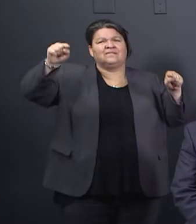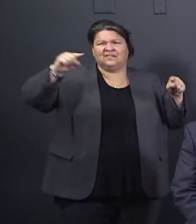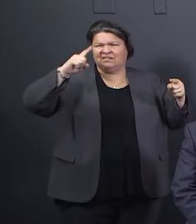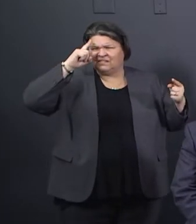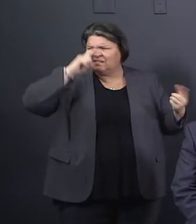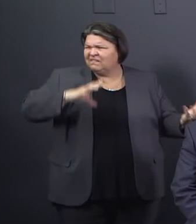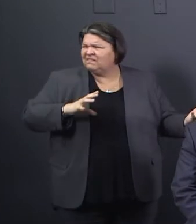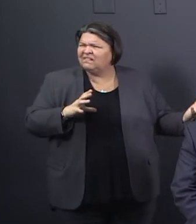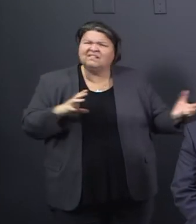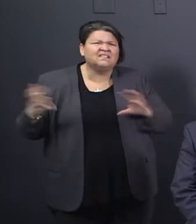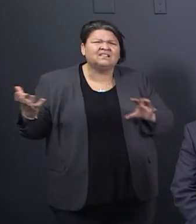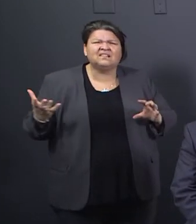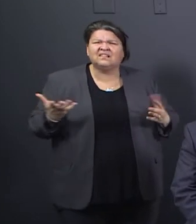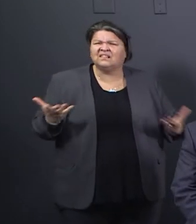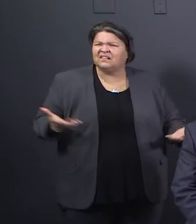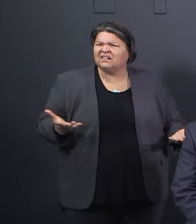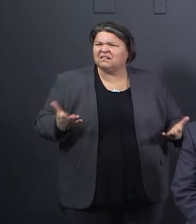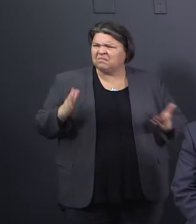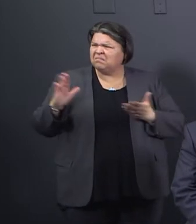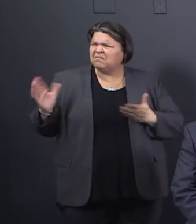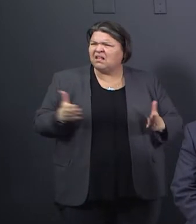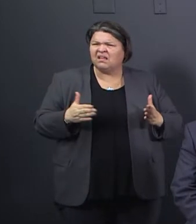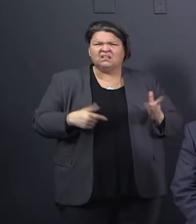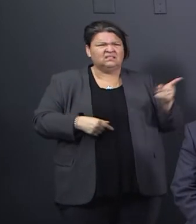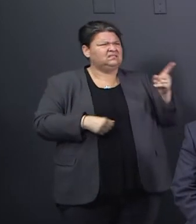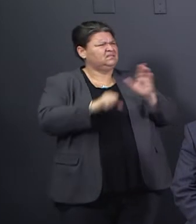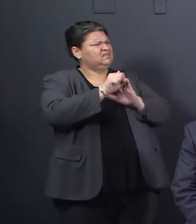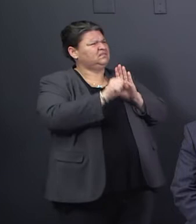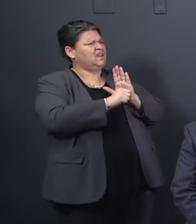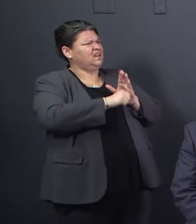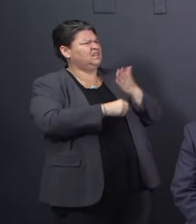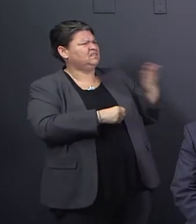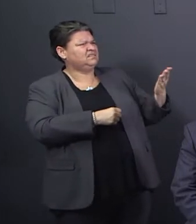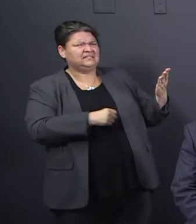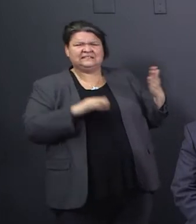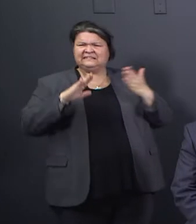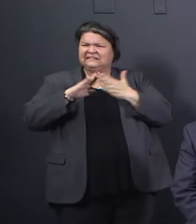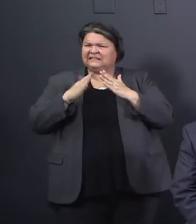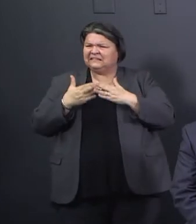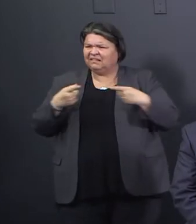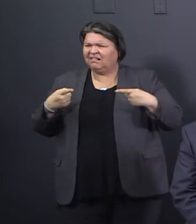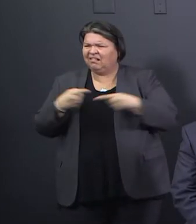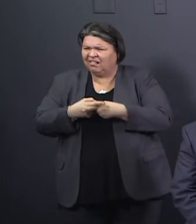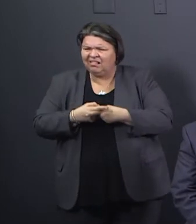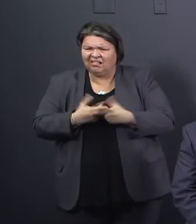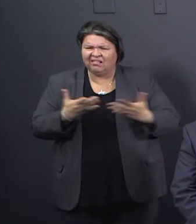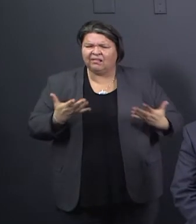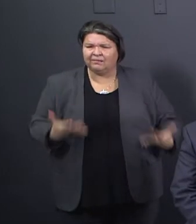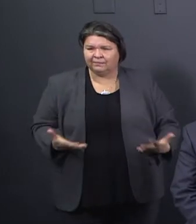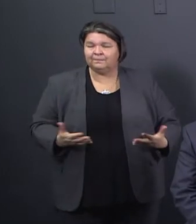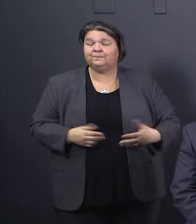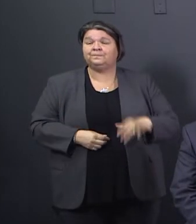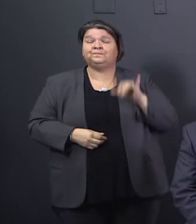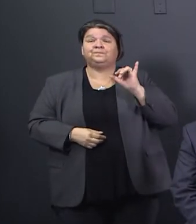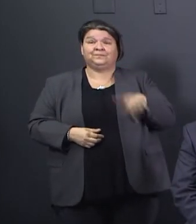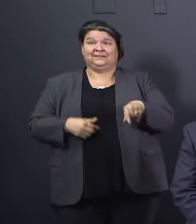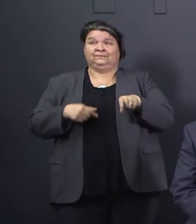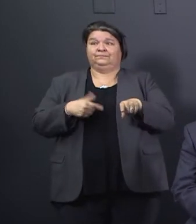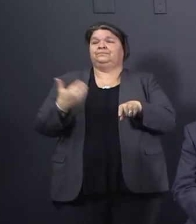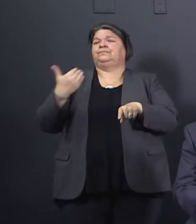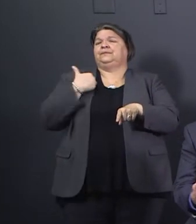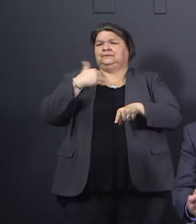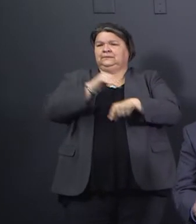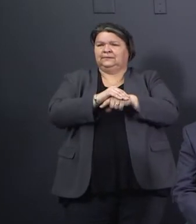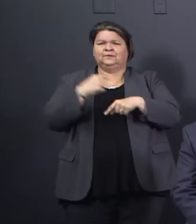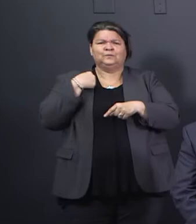so last night our district attorney, as well as myself, spent over almost an hour and a half with